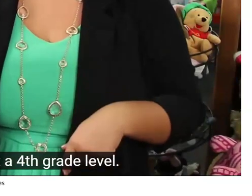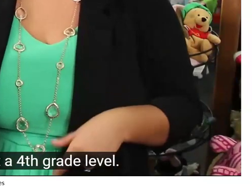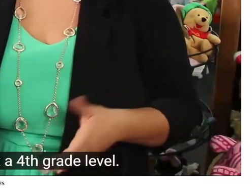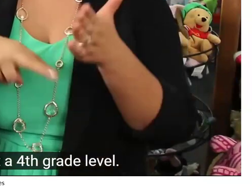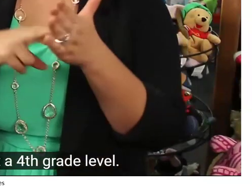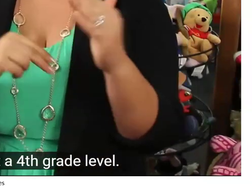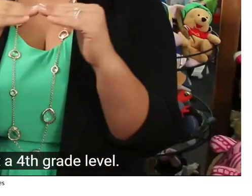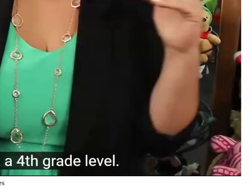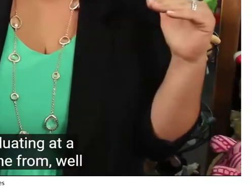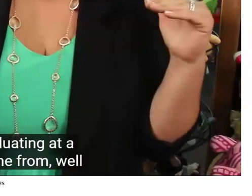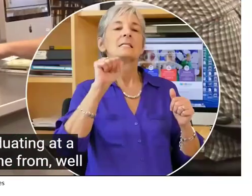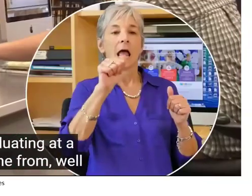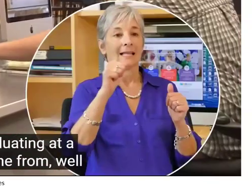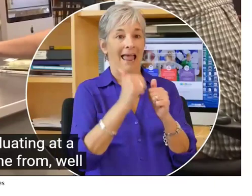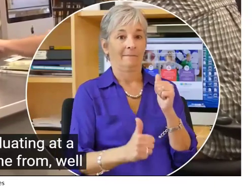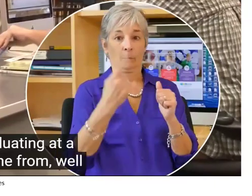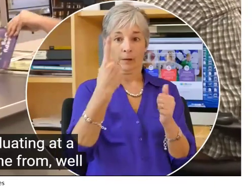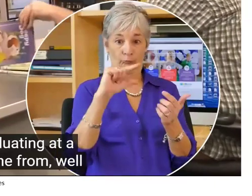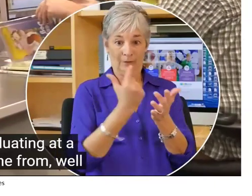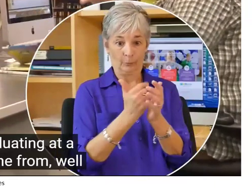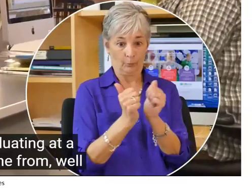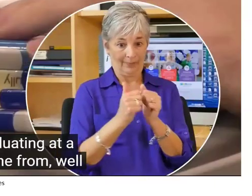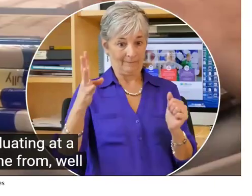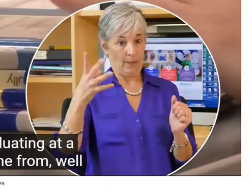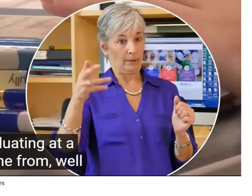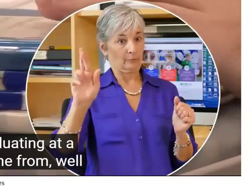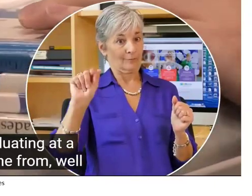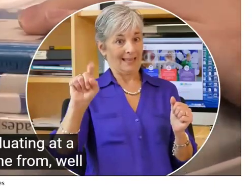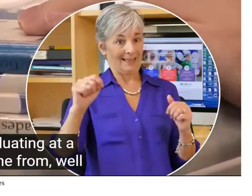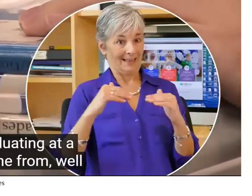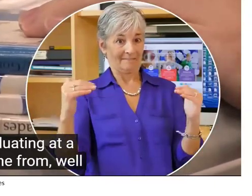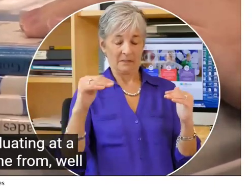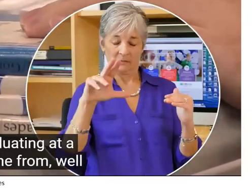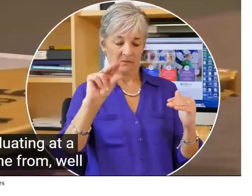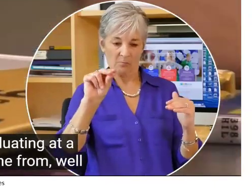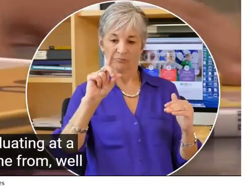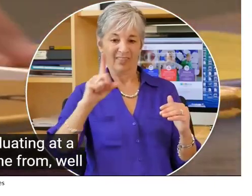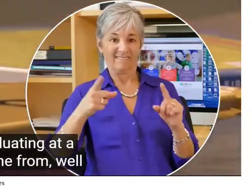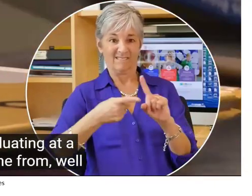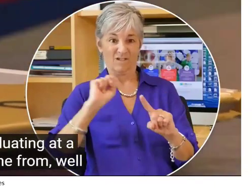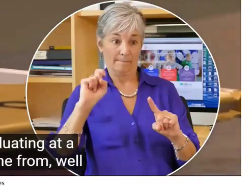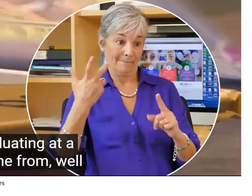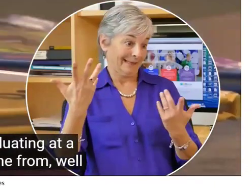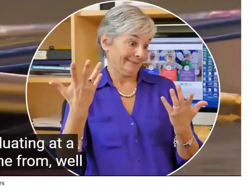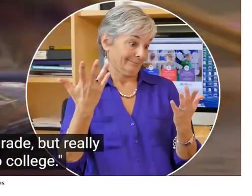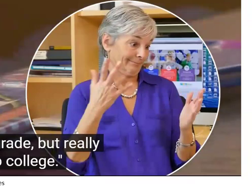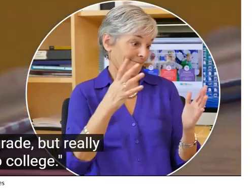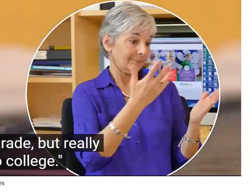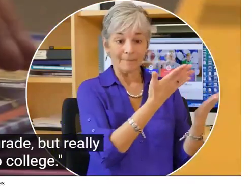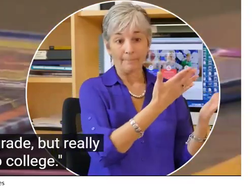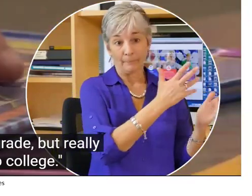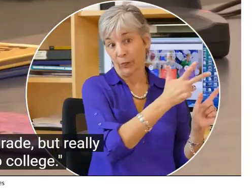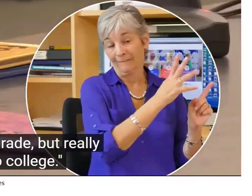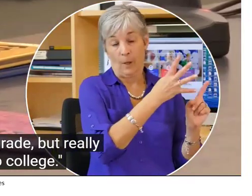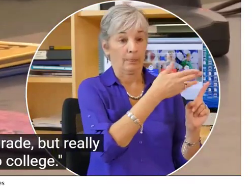at a 4th grade level. But not everyone is graduating at a 4th grade reading level. It's all from, well, maybe